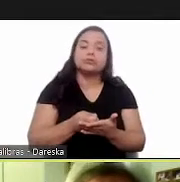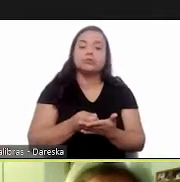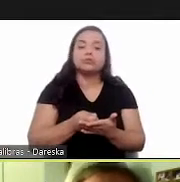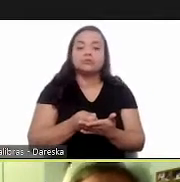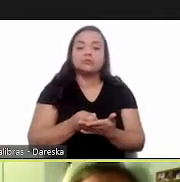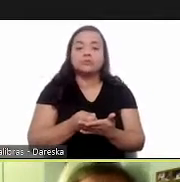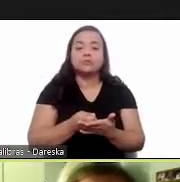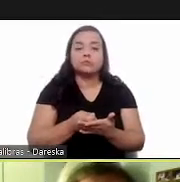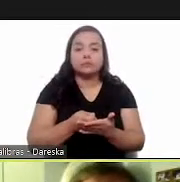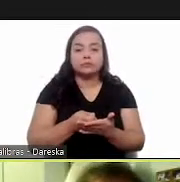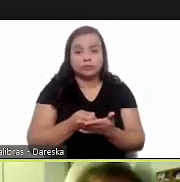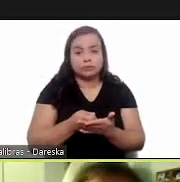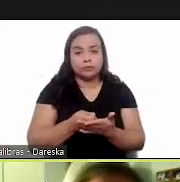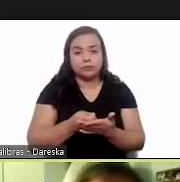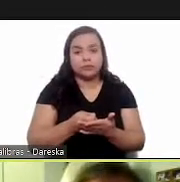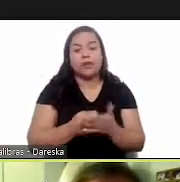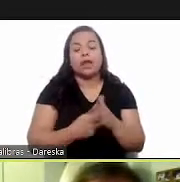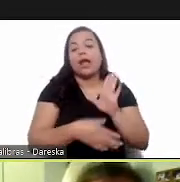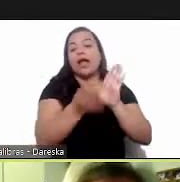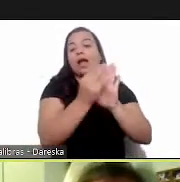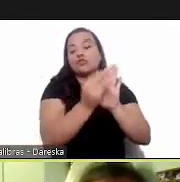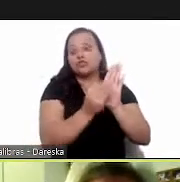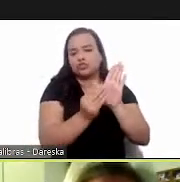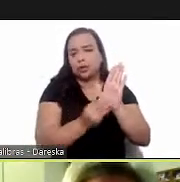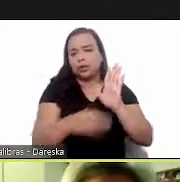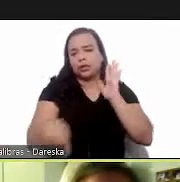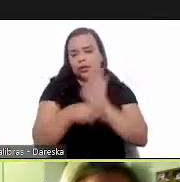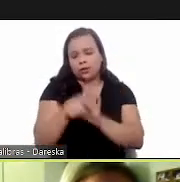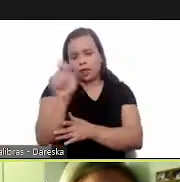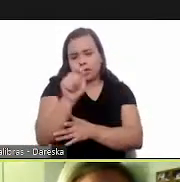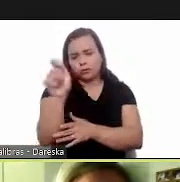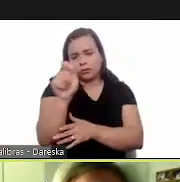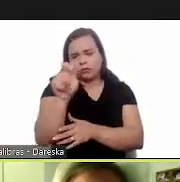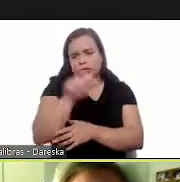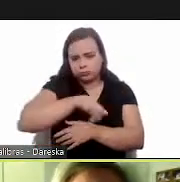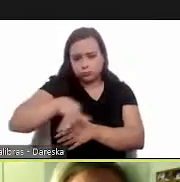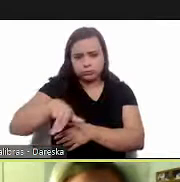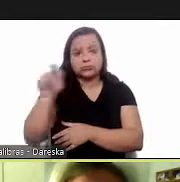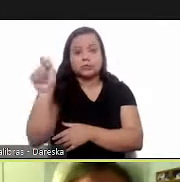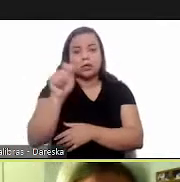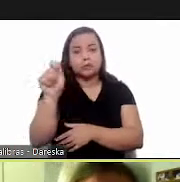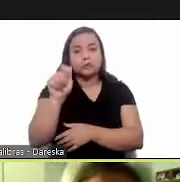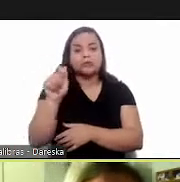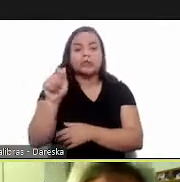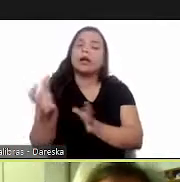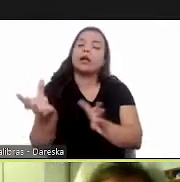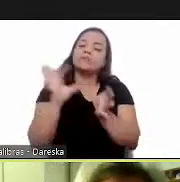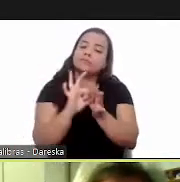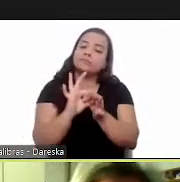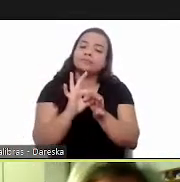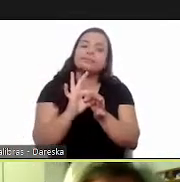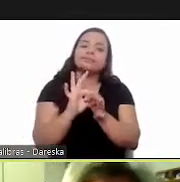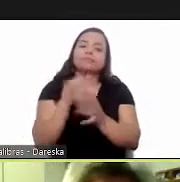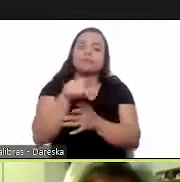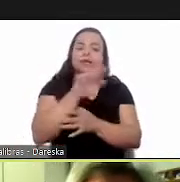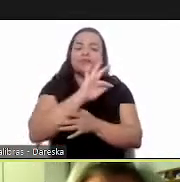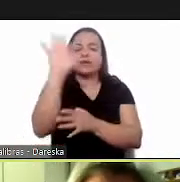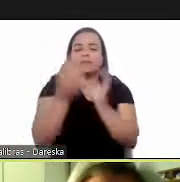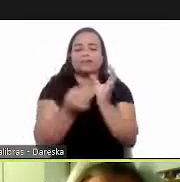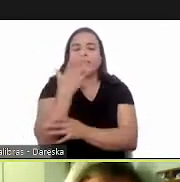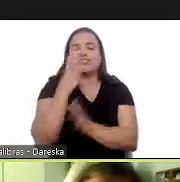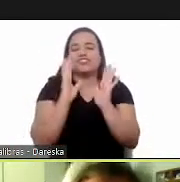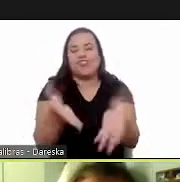uh point by recommended by the associations that